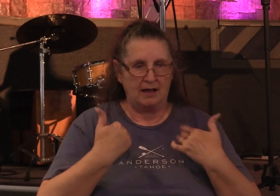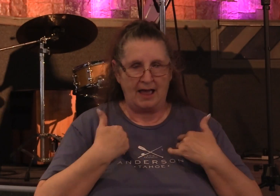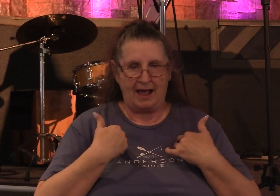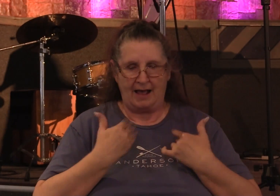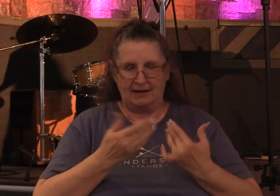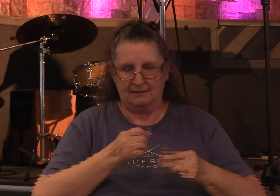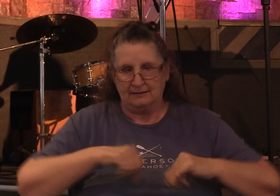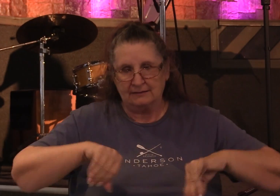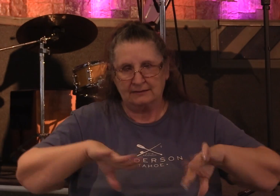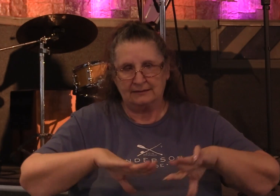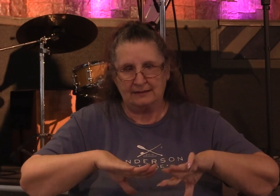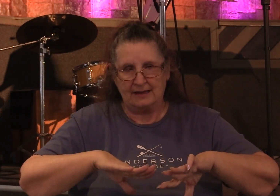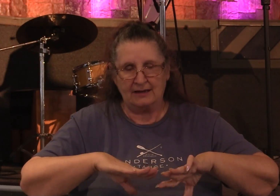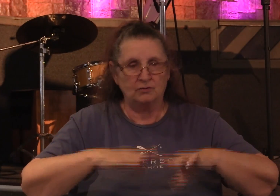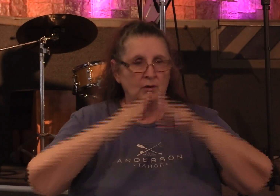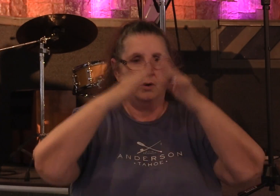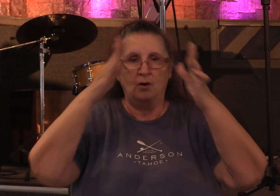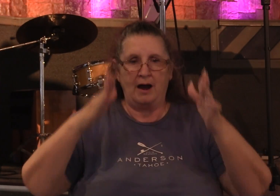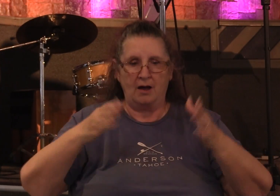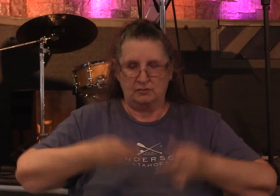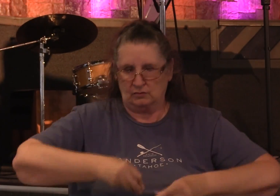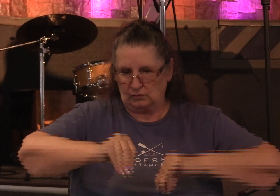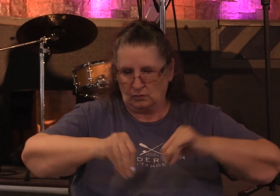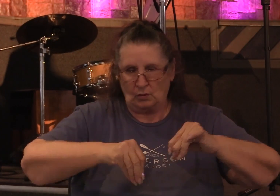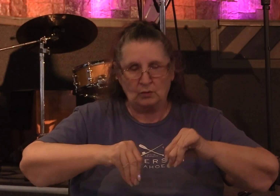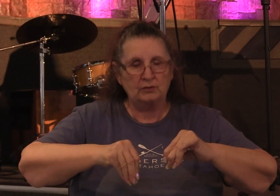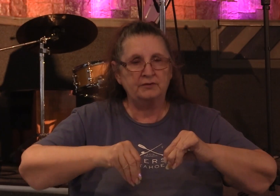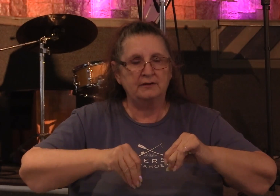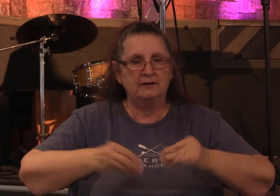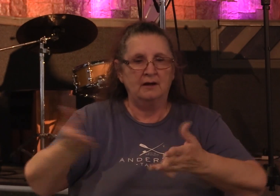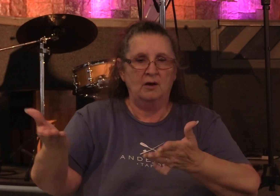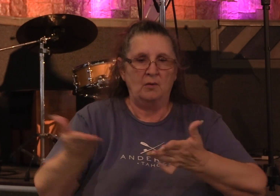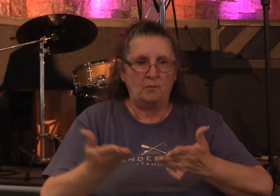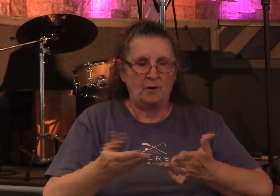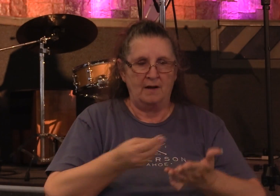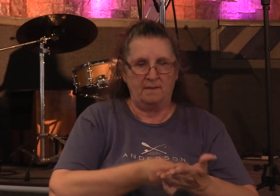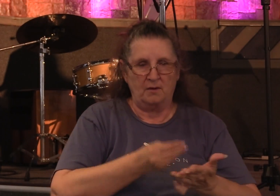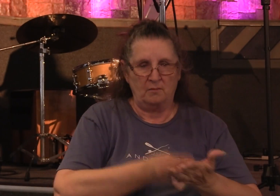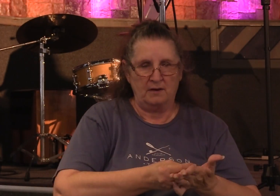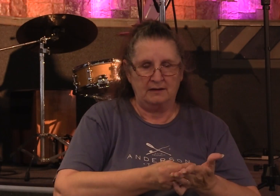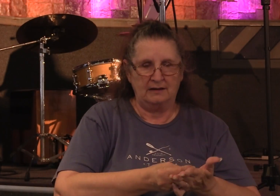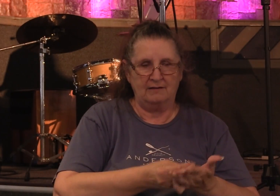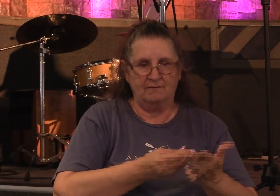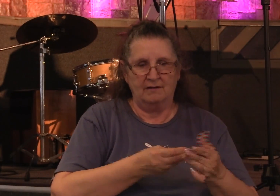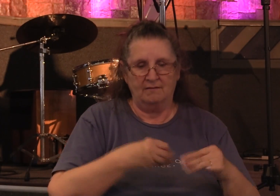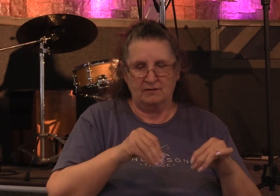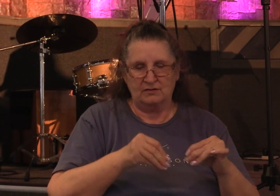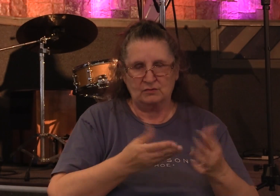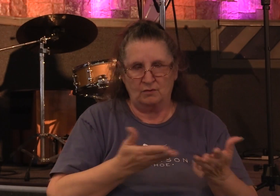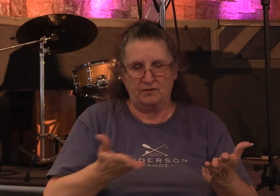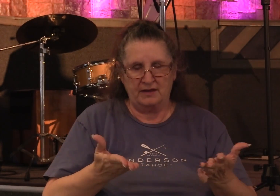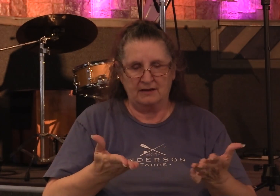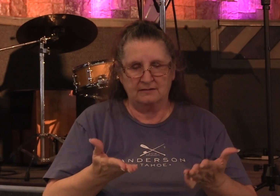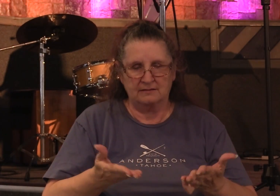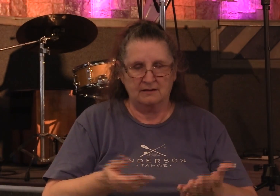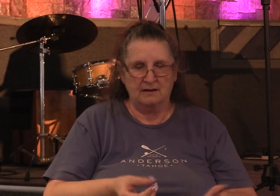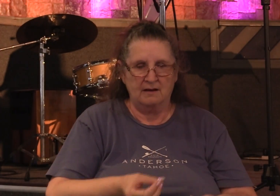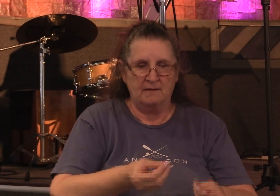lands or houses sold them and brought the proceeds of the things that were sold and laid them at the apostles'